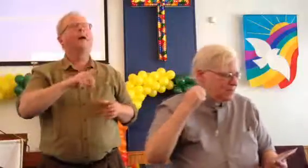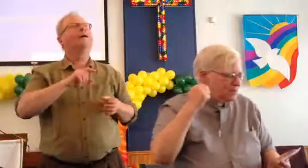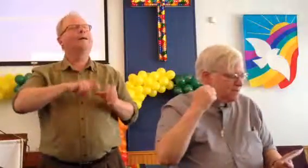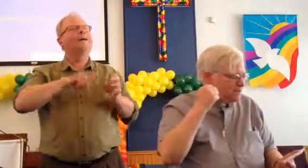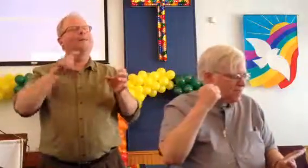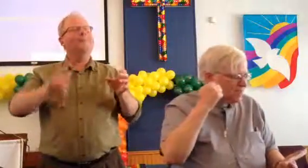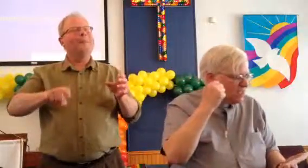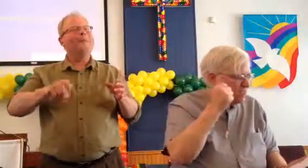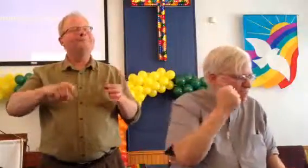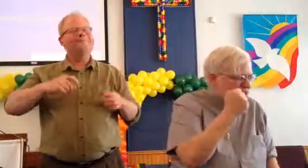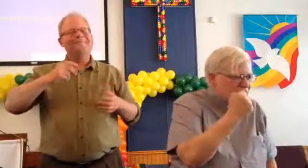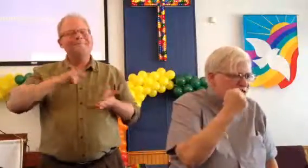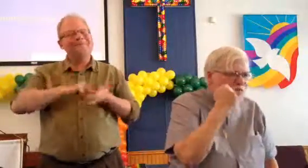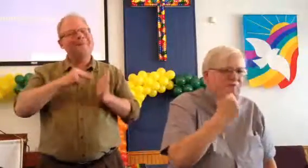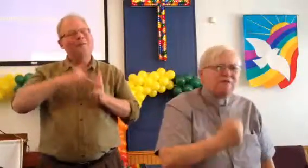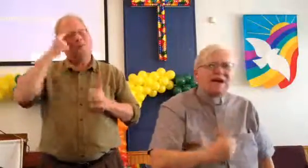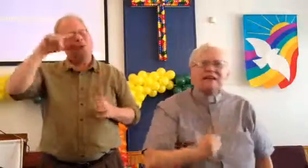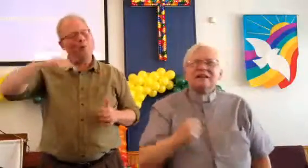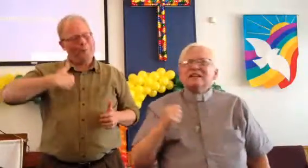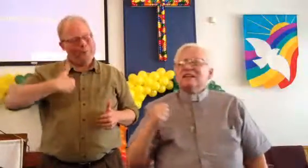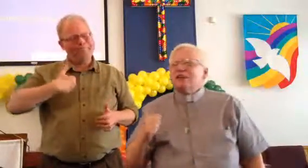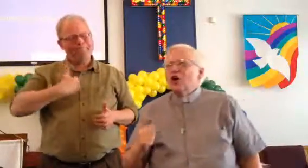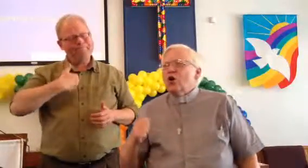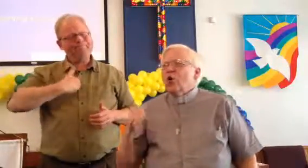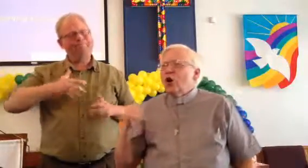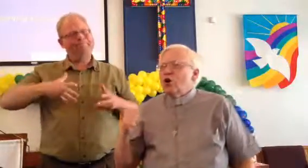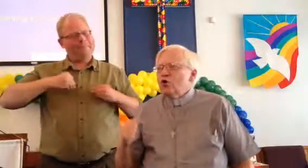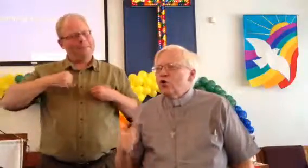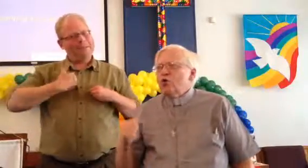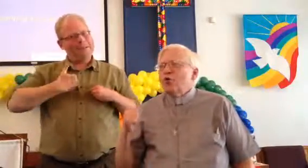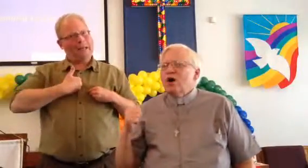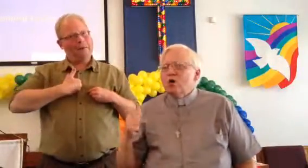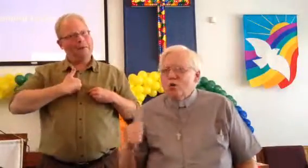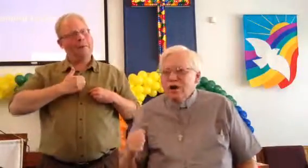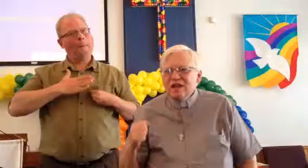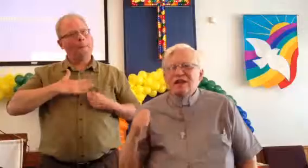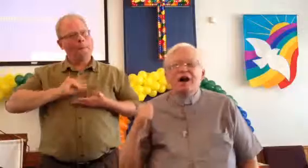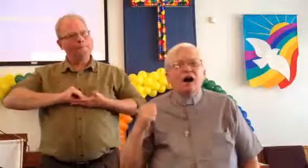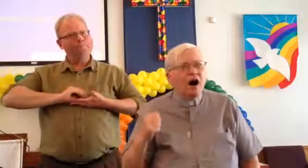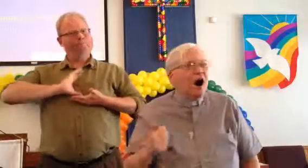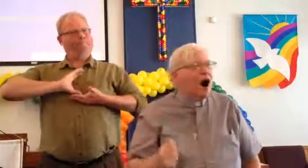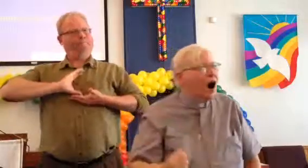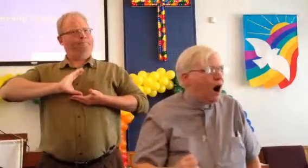Because we finally know who we are.